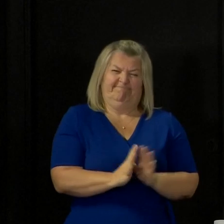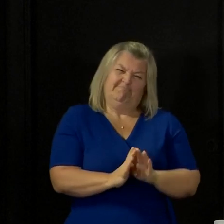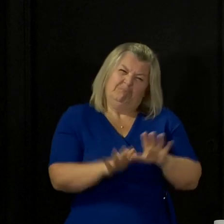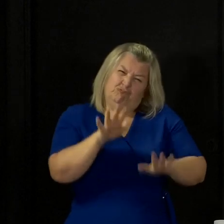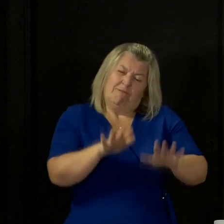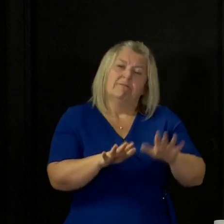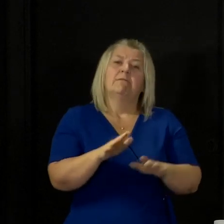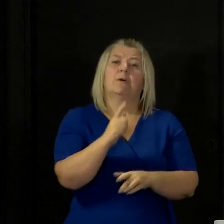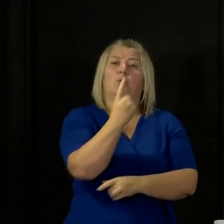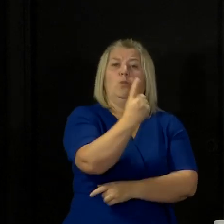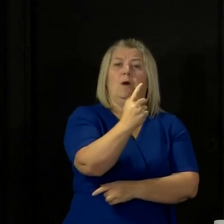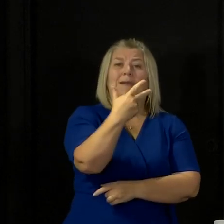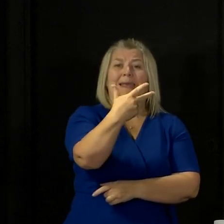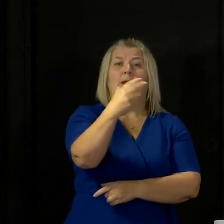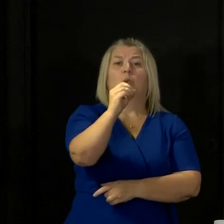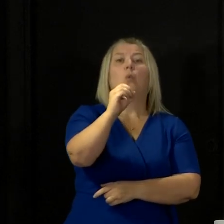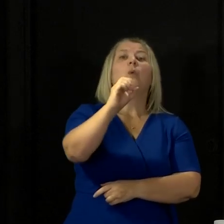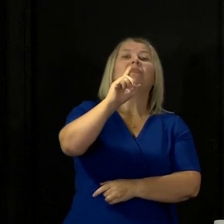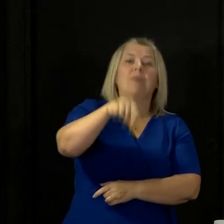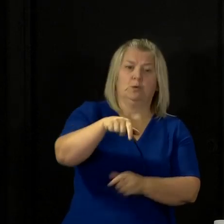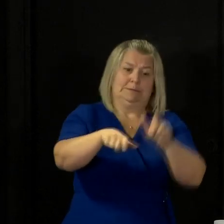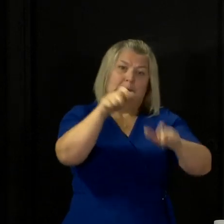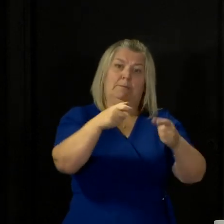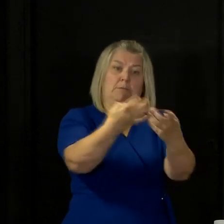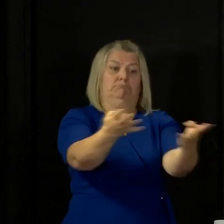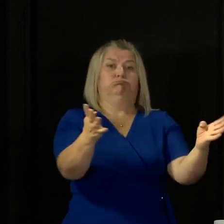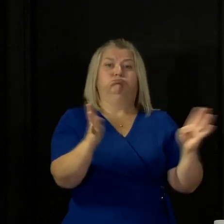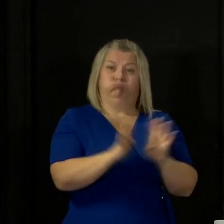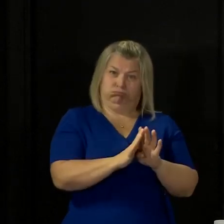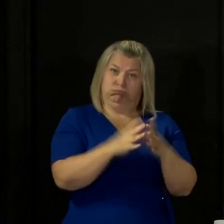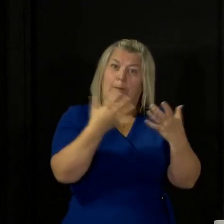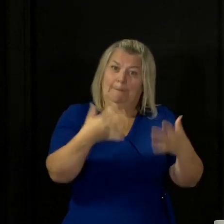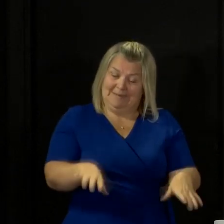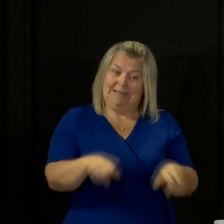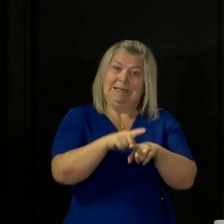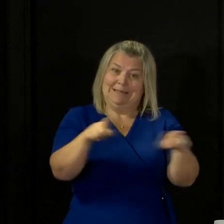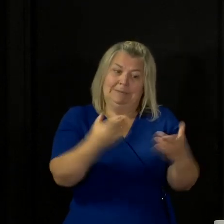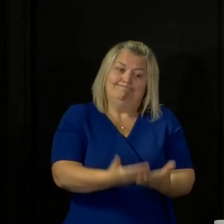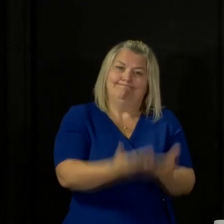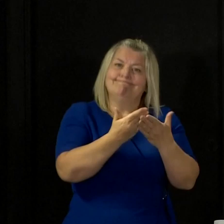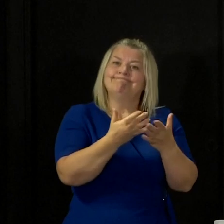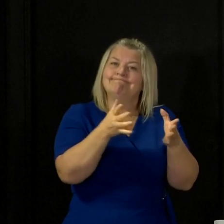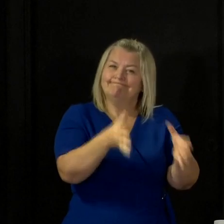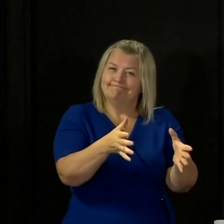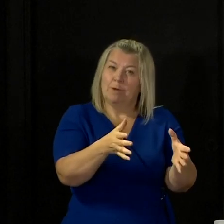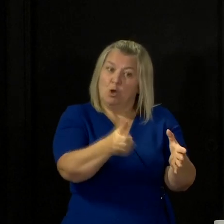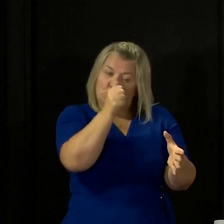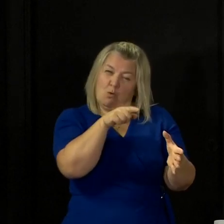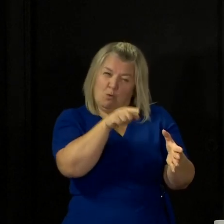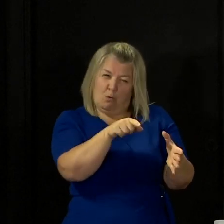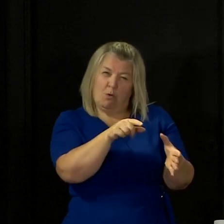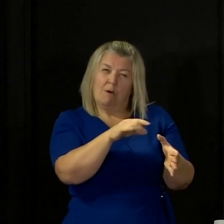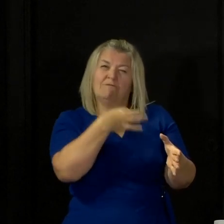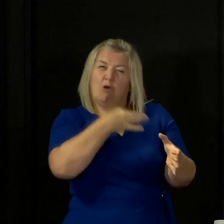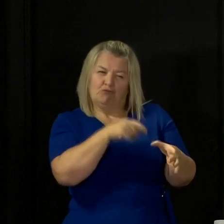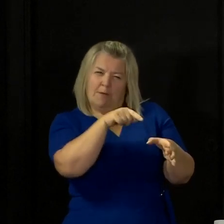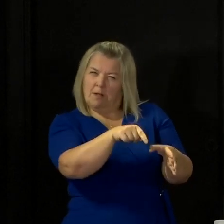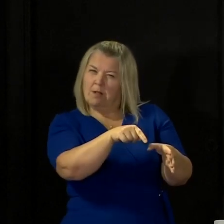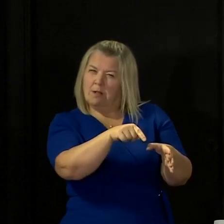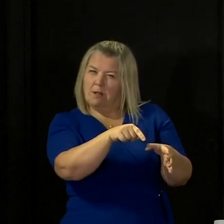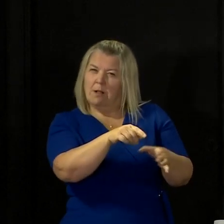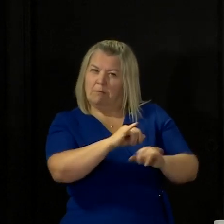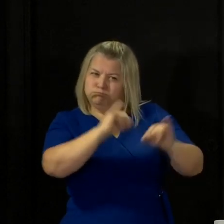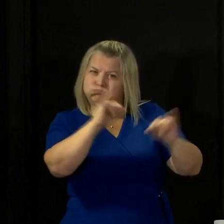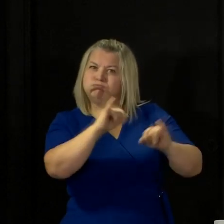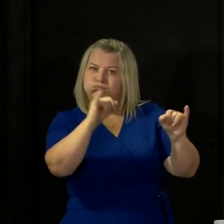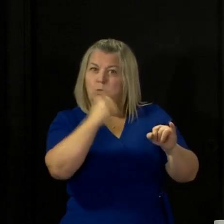180,000 people across Scotland who have been shielding. Shielding because we know you are at greatest risk of becoming seriously ill